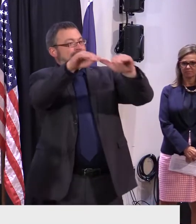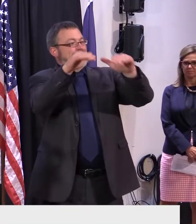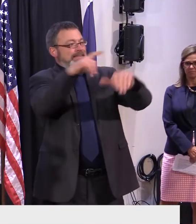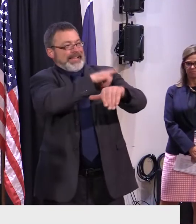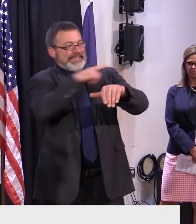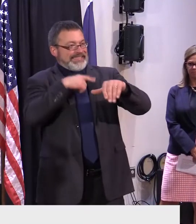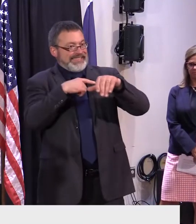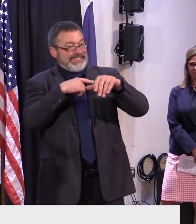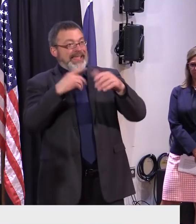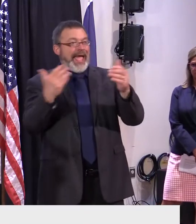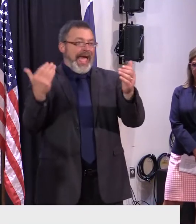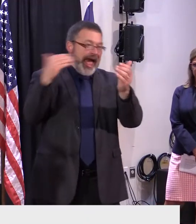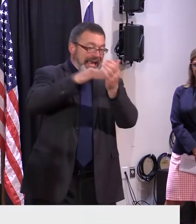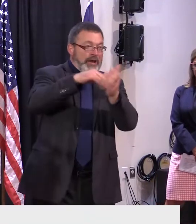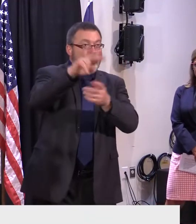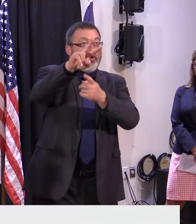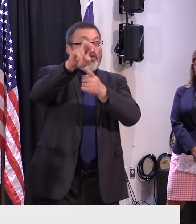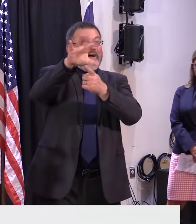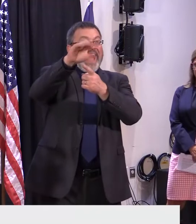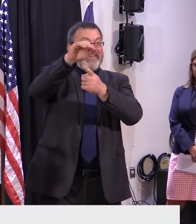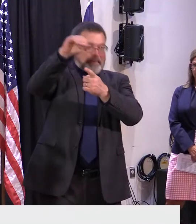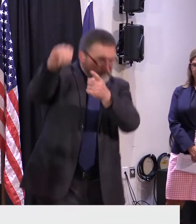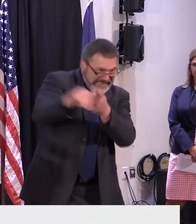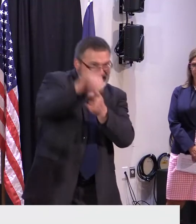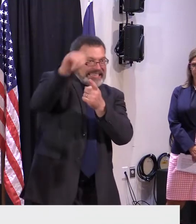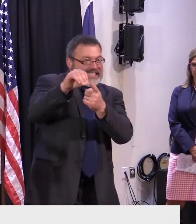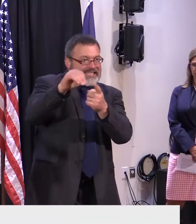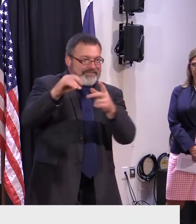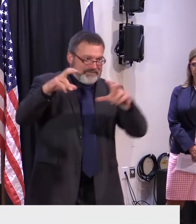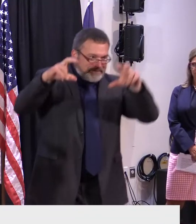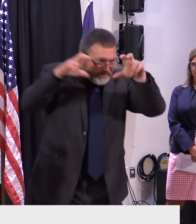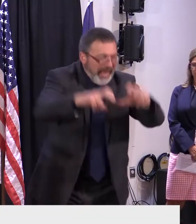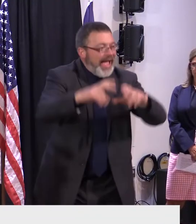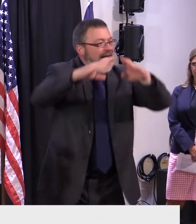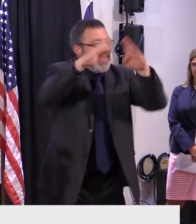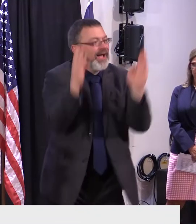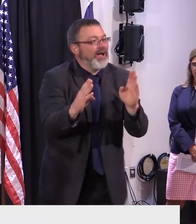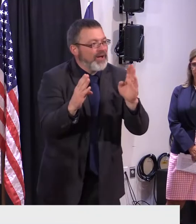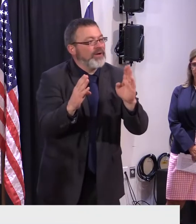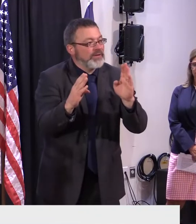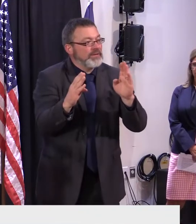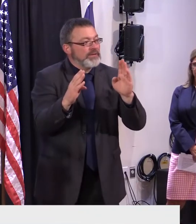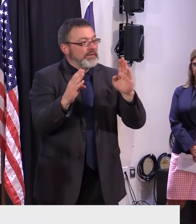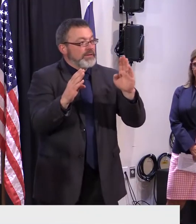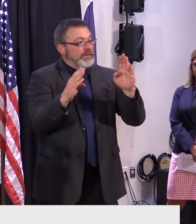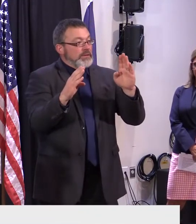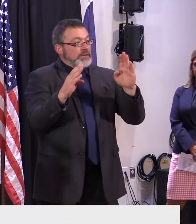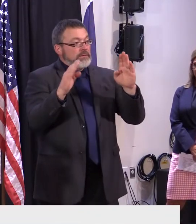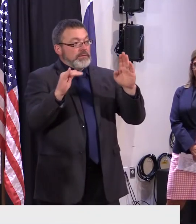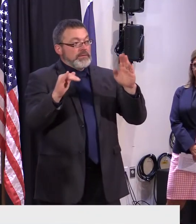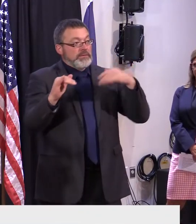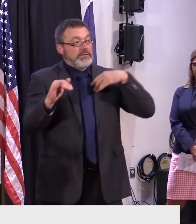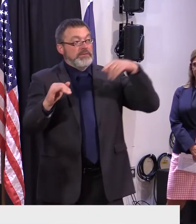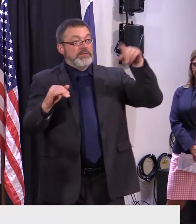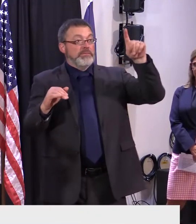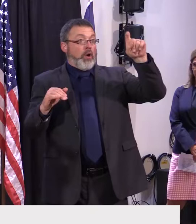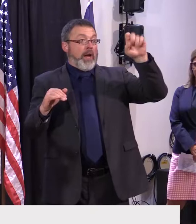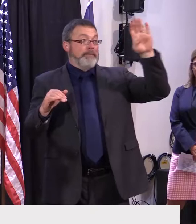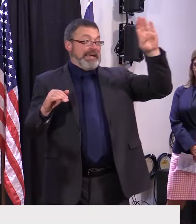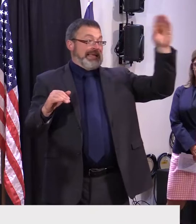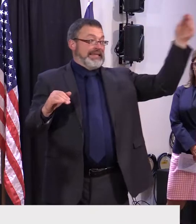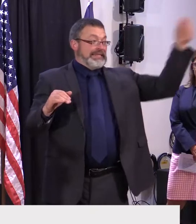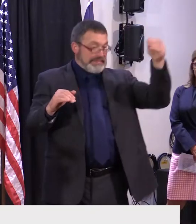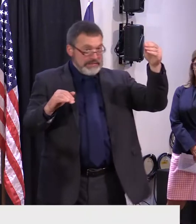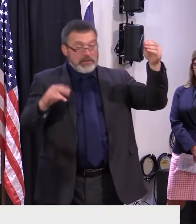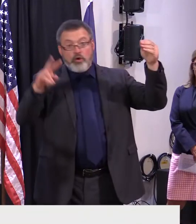million, a quarter of the billion dollars that were being appropriated, will go to housing as well, along with